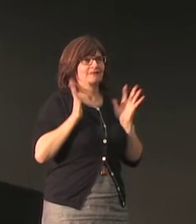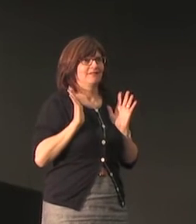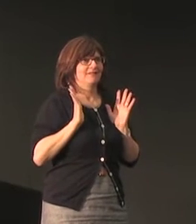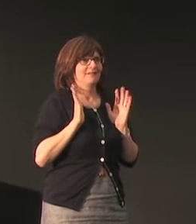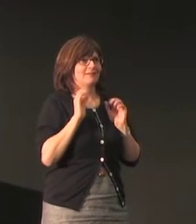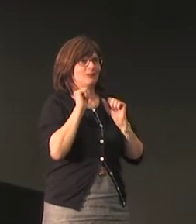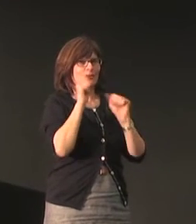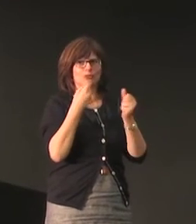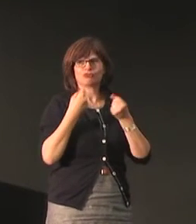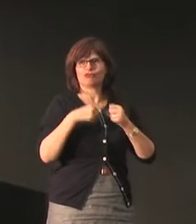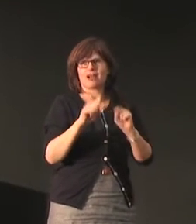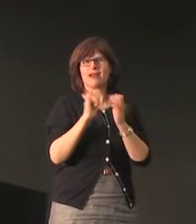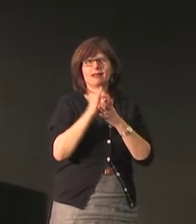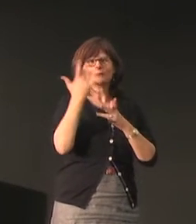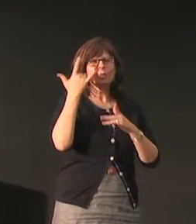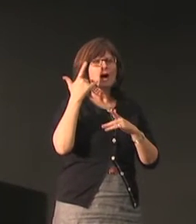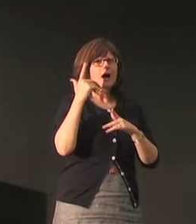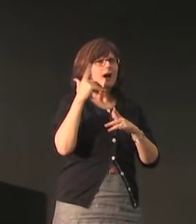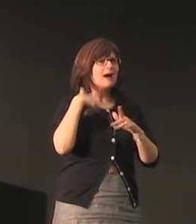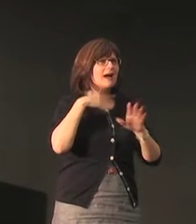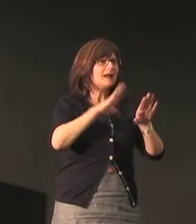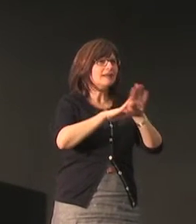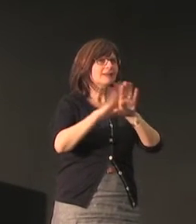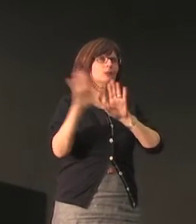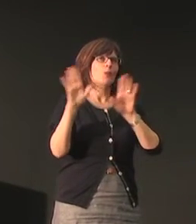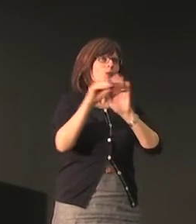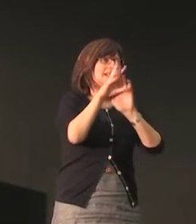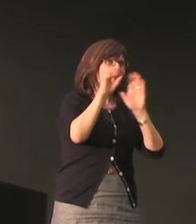unquote help them we want to respect who they are and the integrity of what they have